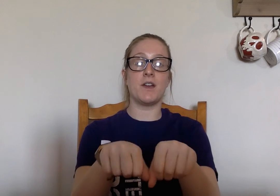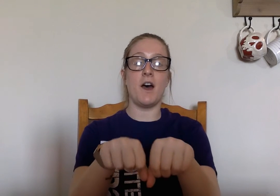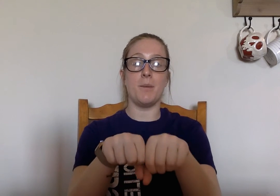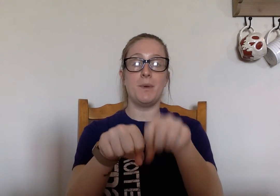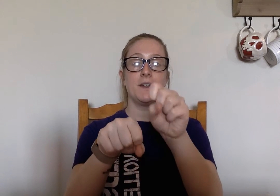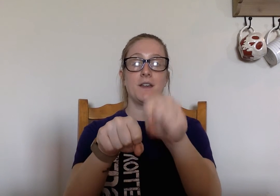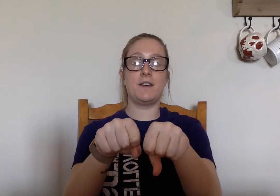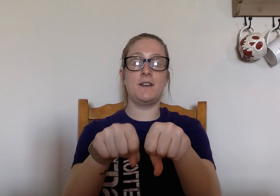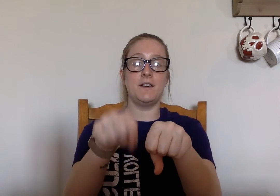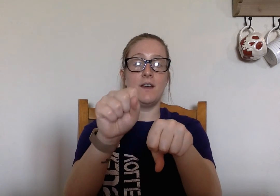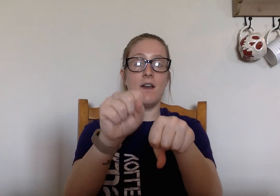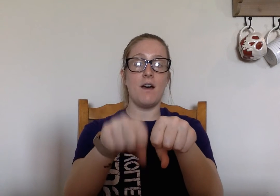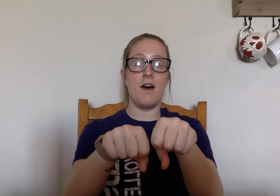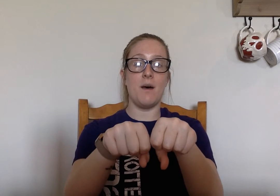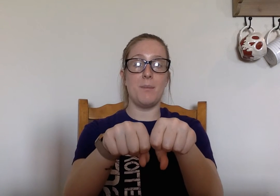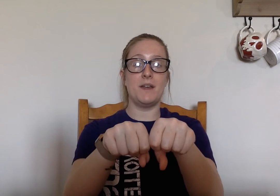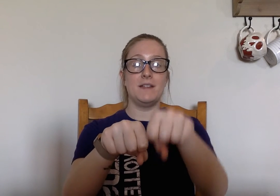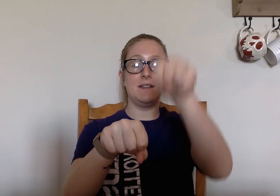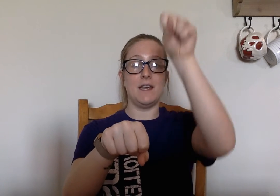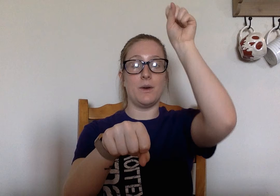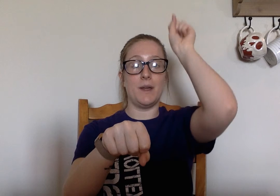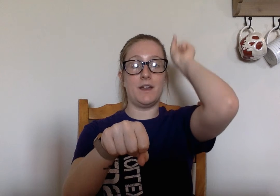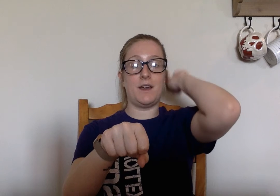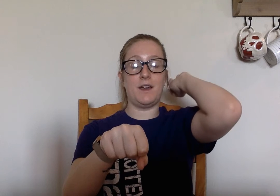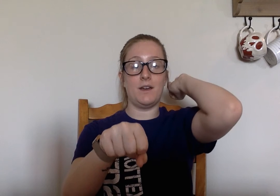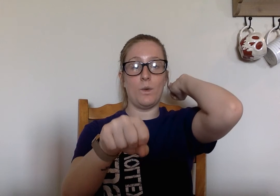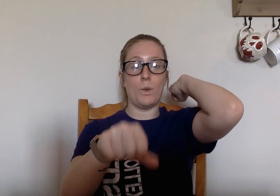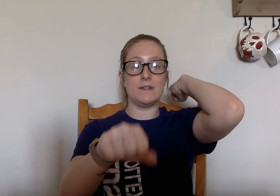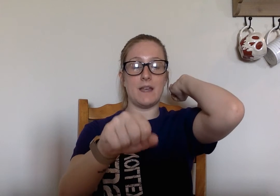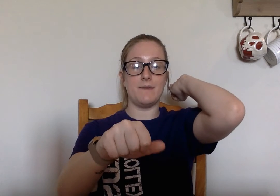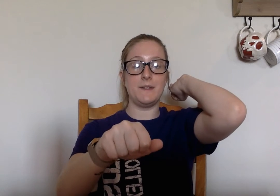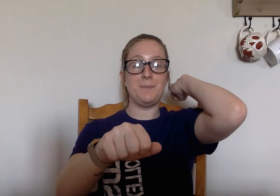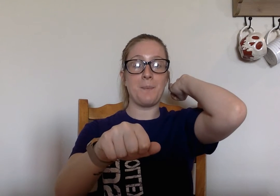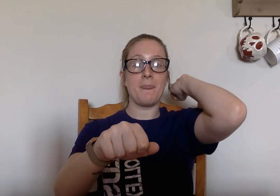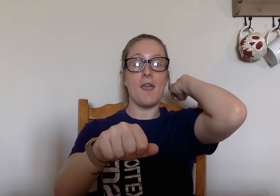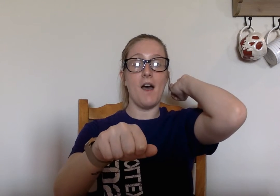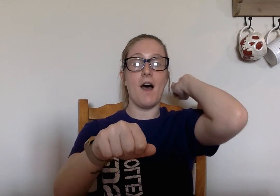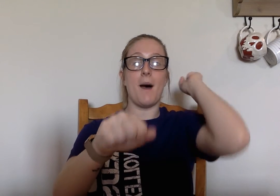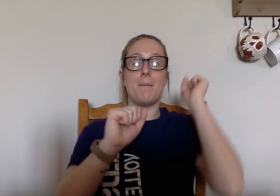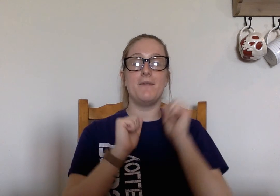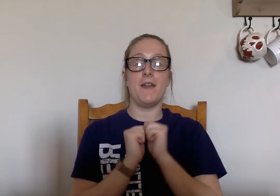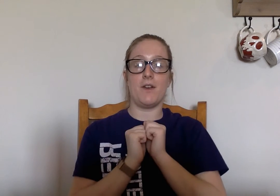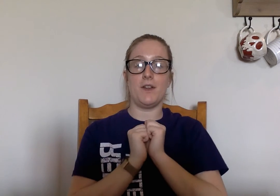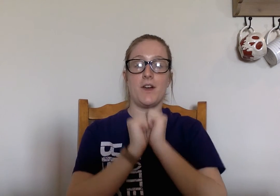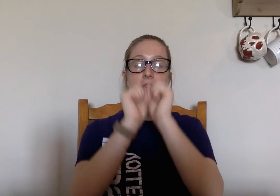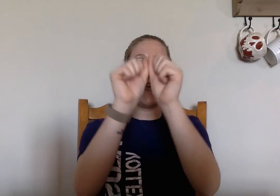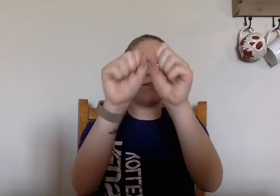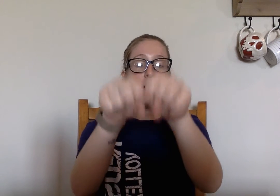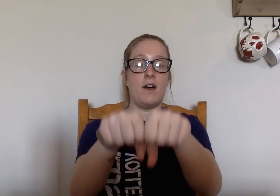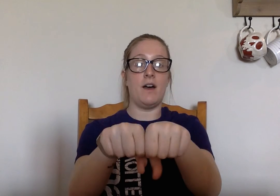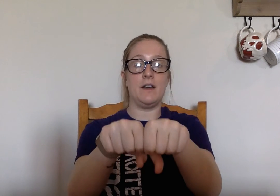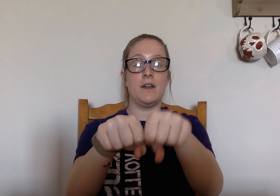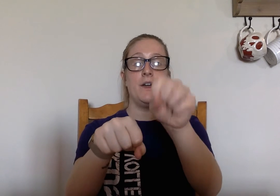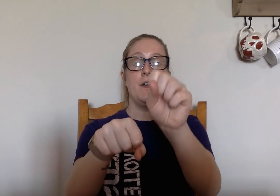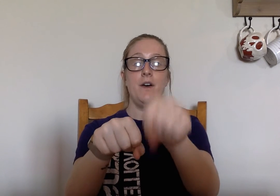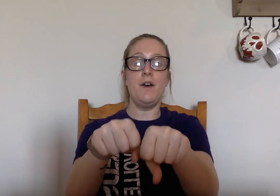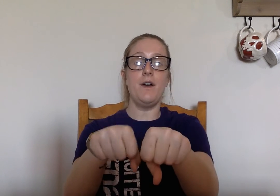cup. C, up. Take away c. What's left? Up. Very good. I have hug. H,